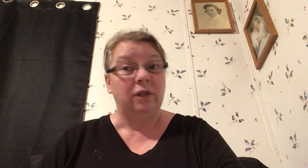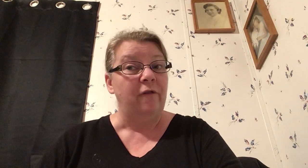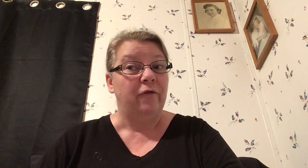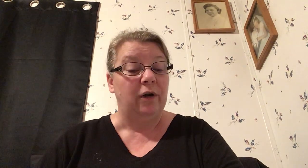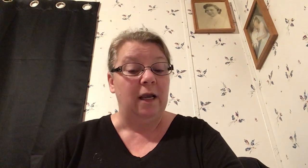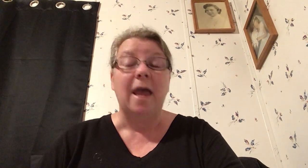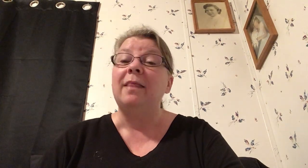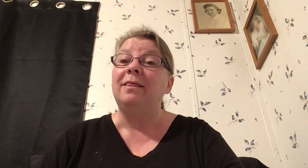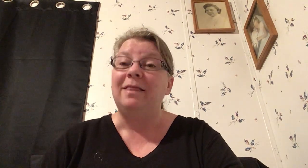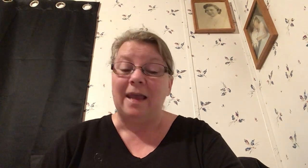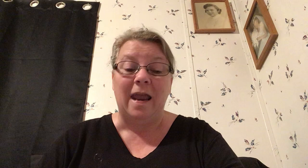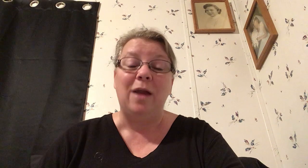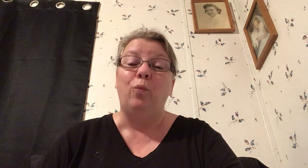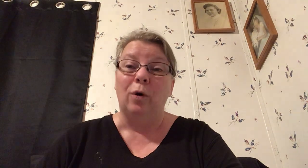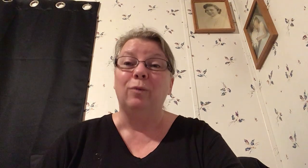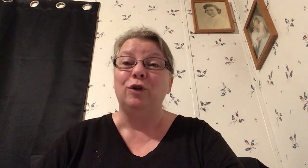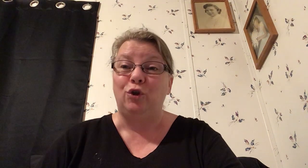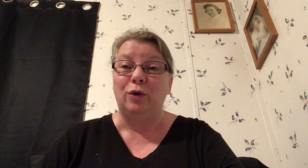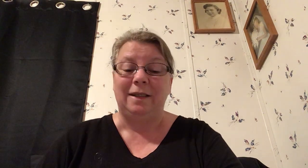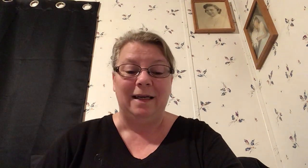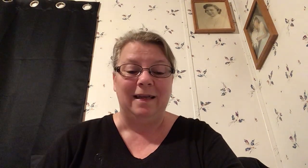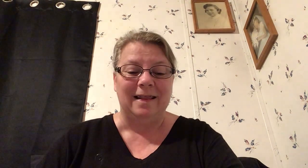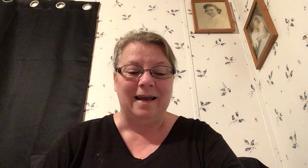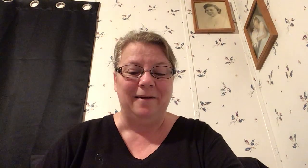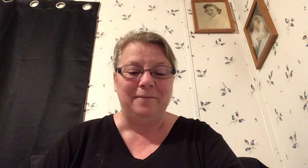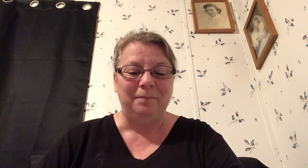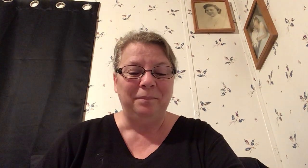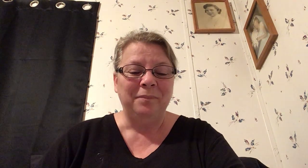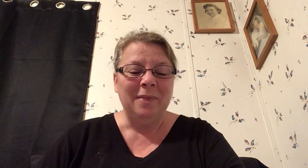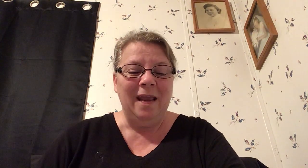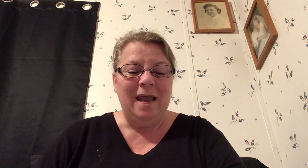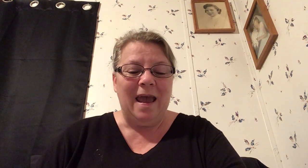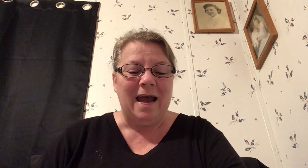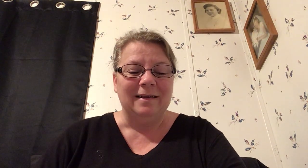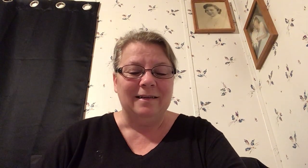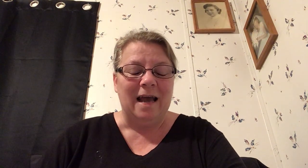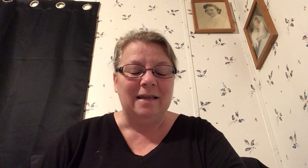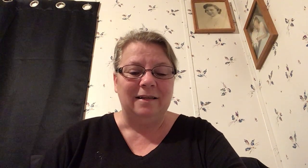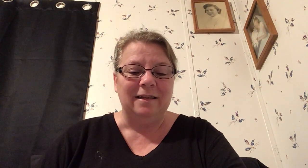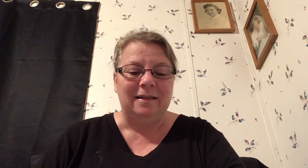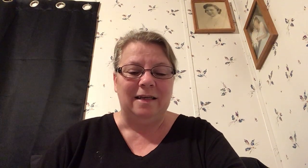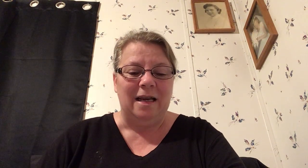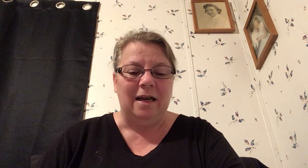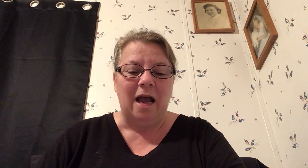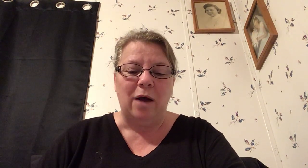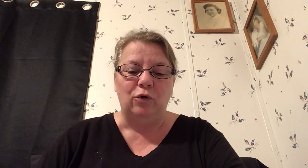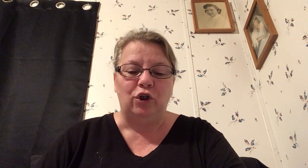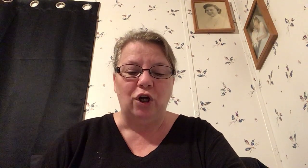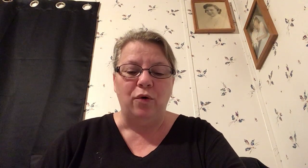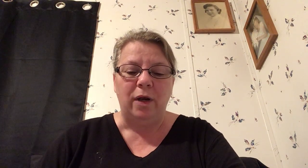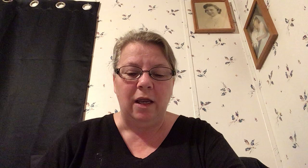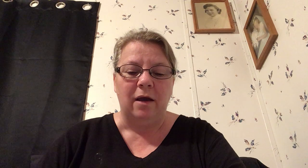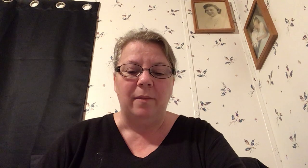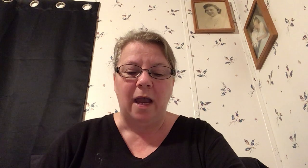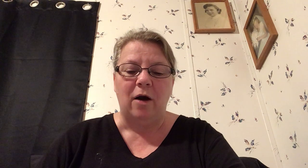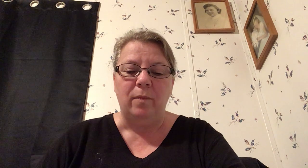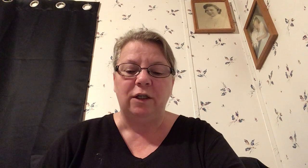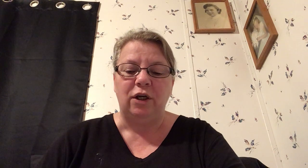suffering and they were rejoicing in that Acts 9 16 I will show him how much he